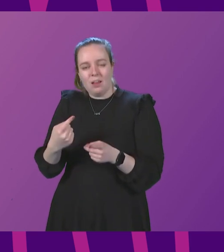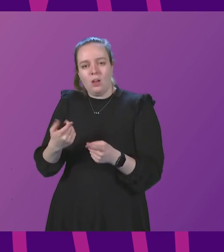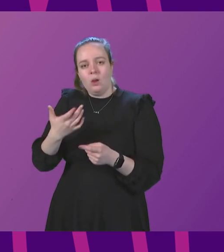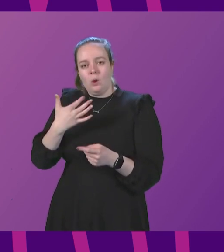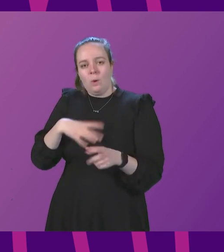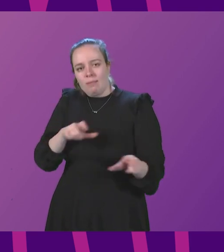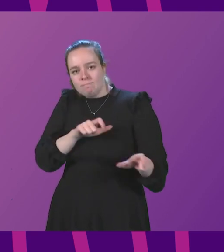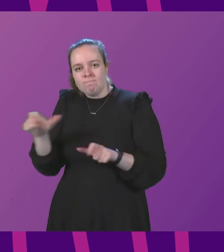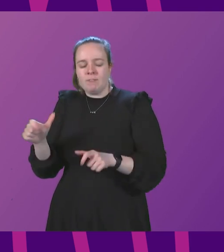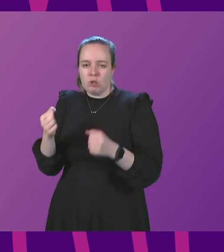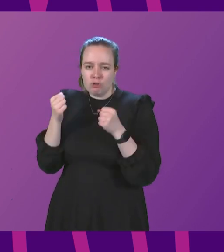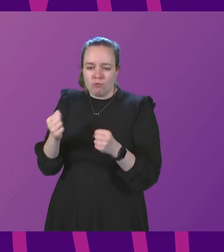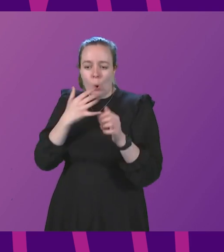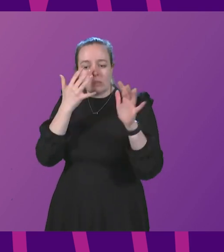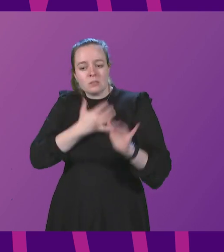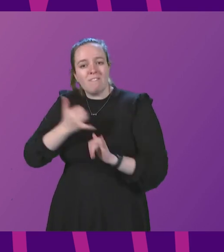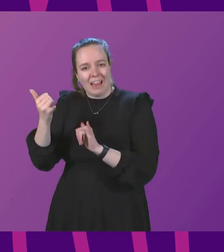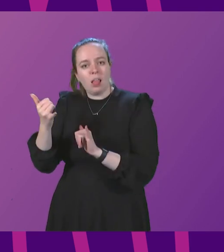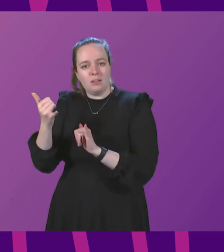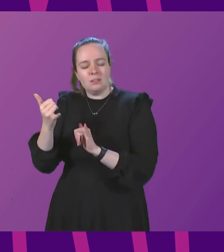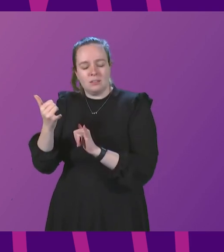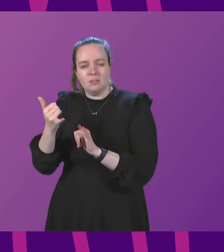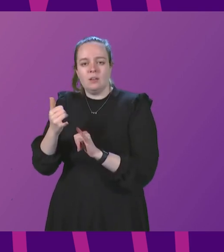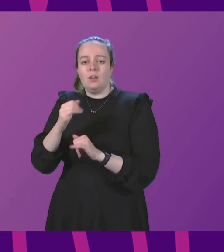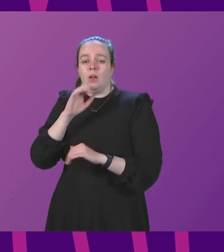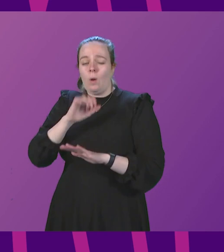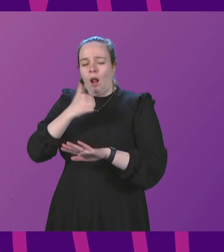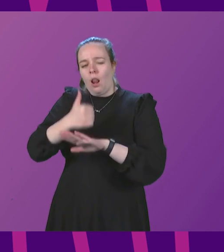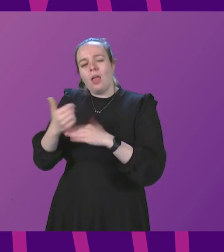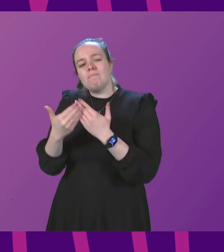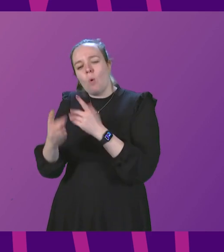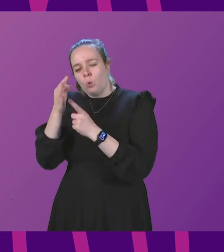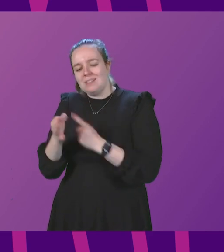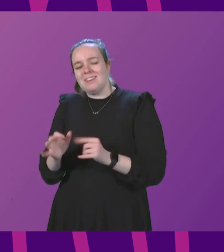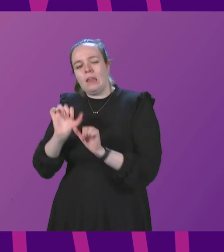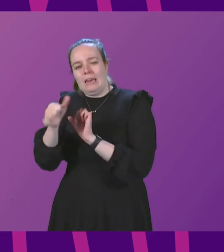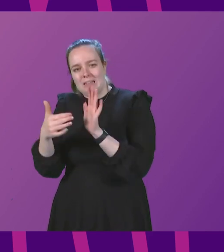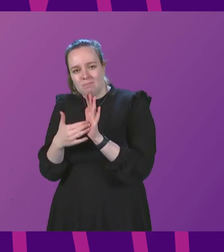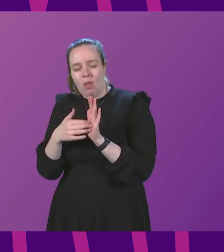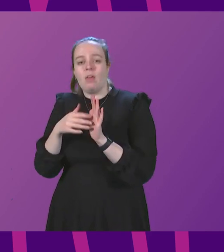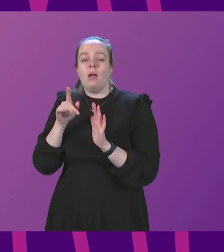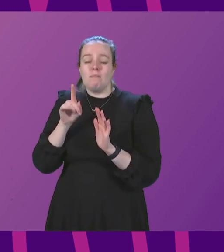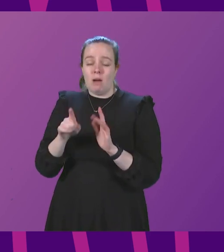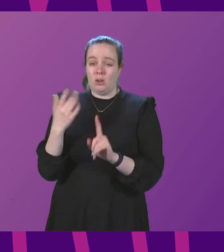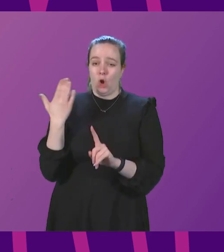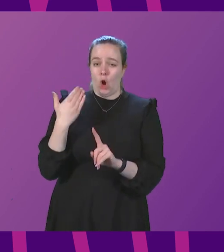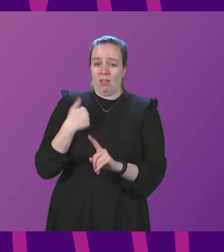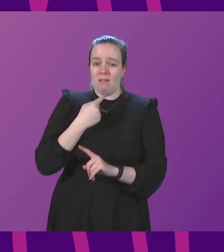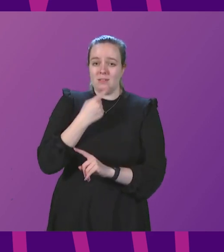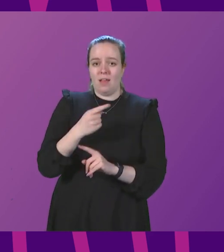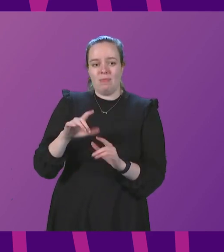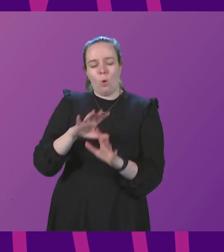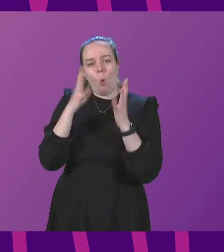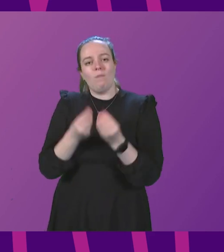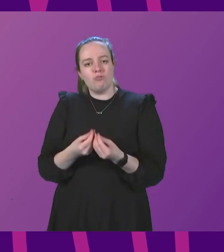will maintain a strong surveillance capability. We will set this out in more detail next month, but subject to the point I made earlier about the